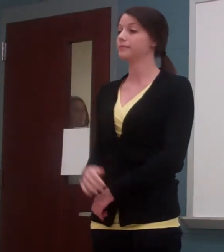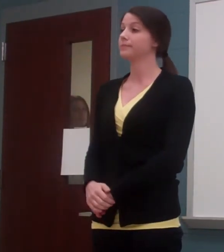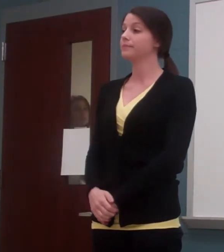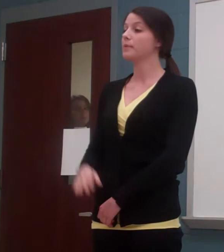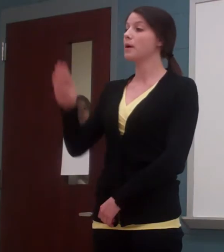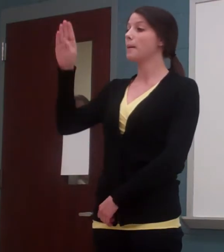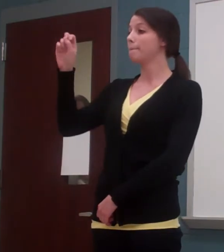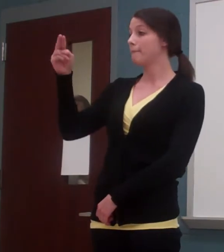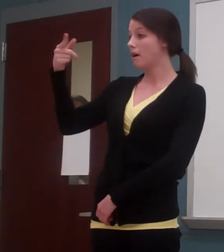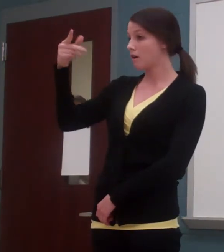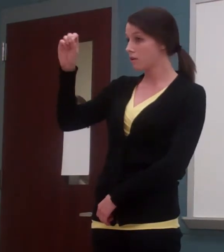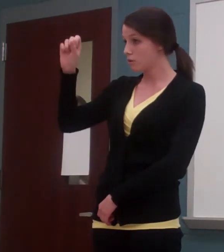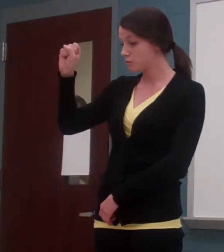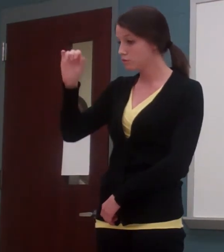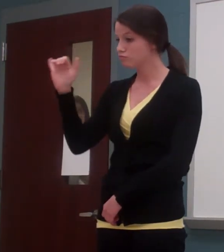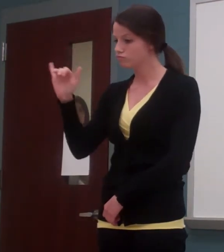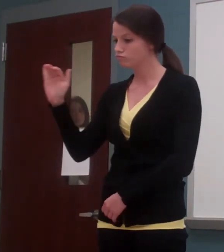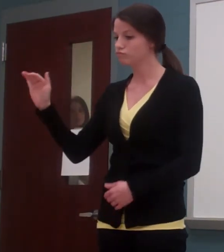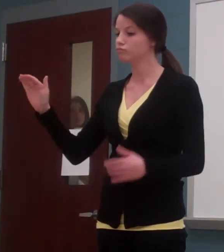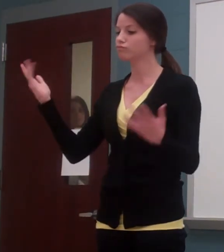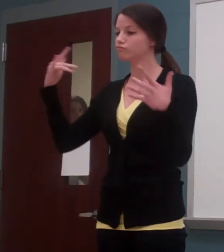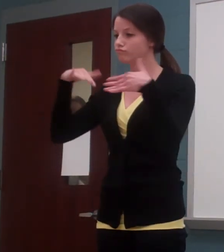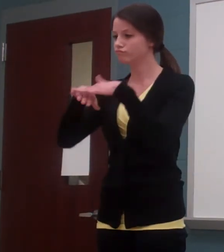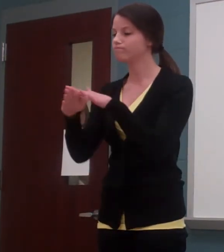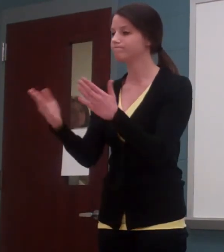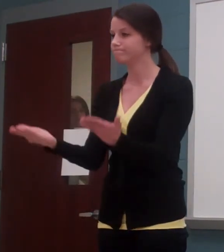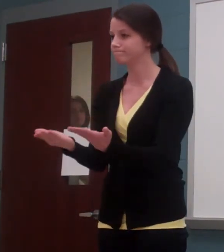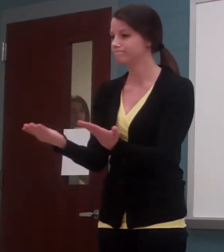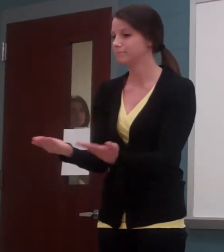So are bongos, rarely seen outside these clearings.